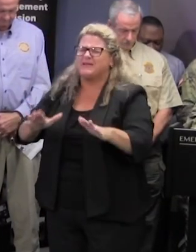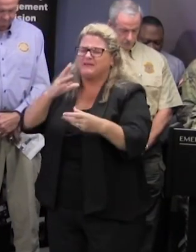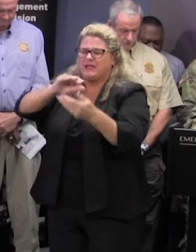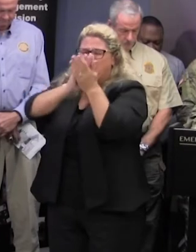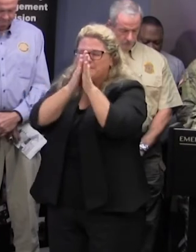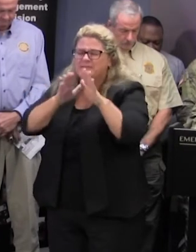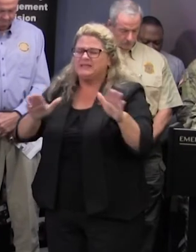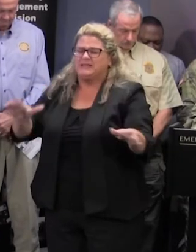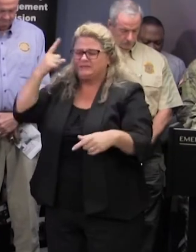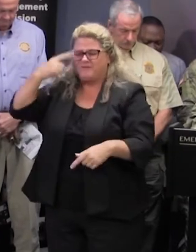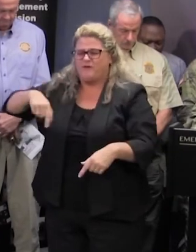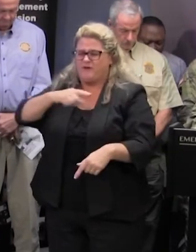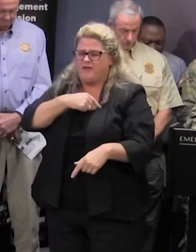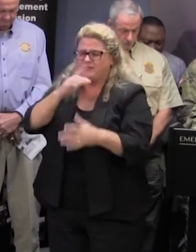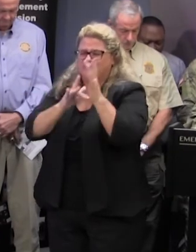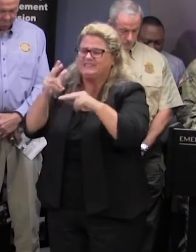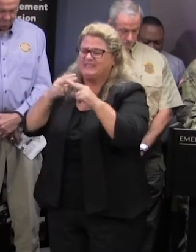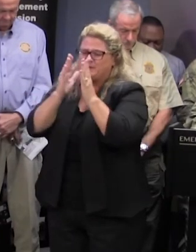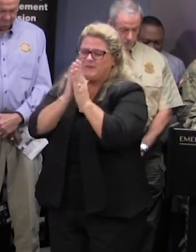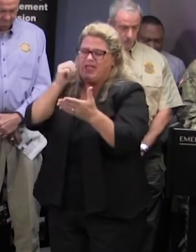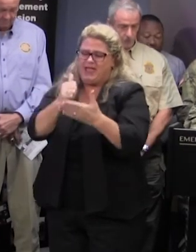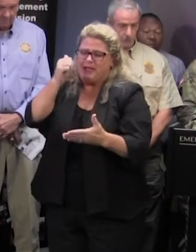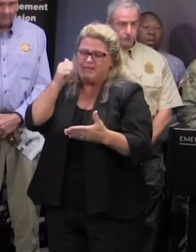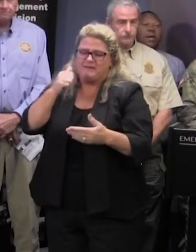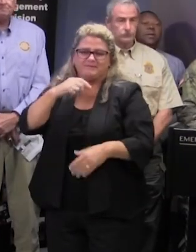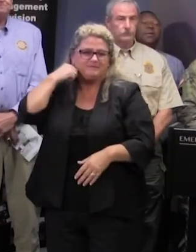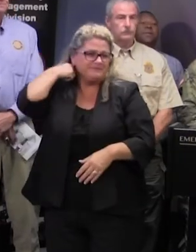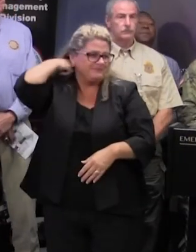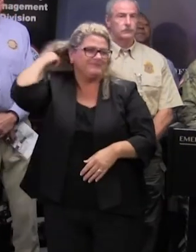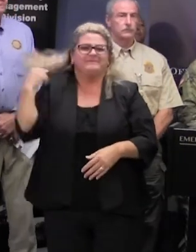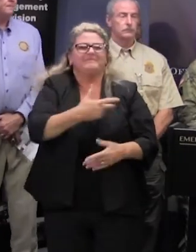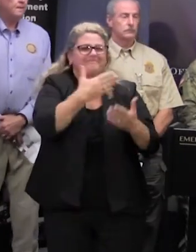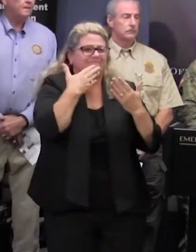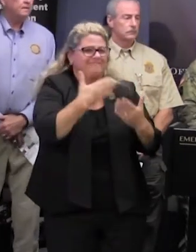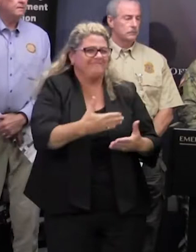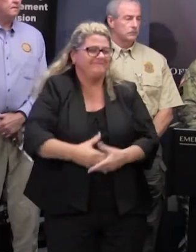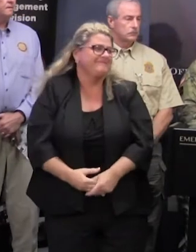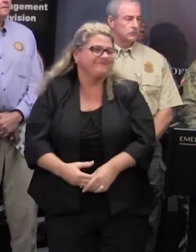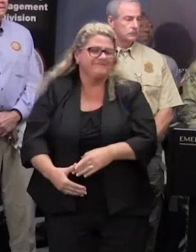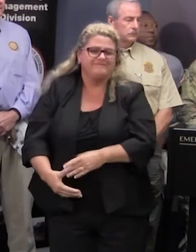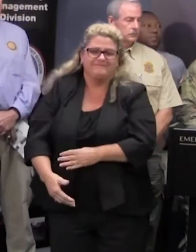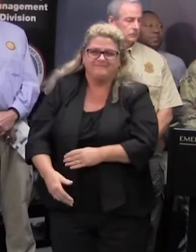this is our prayer now in the name of jesus we pray amen yeah thank you carl dog yes sir